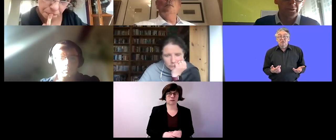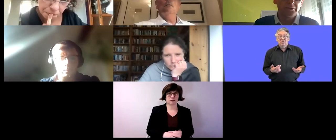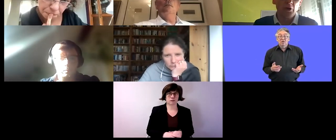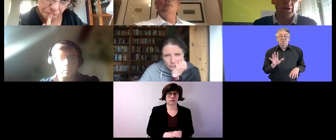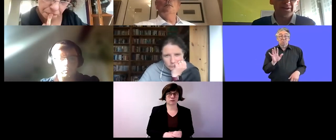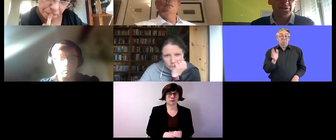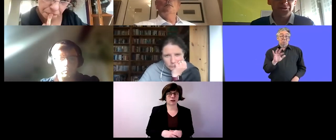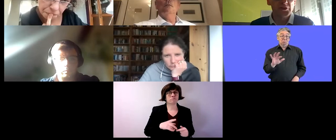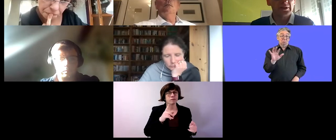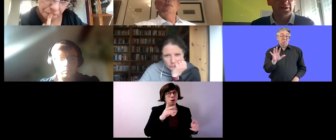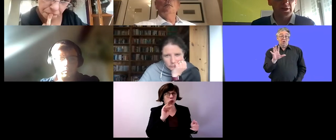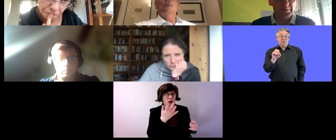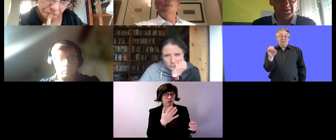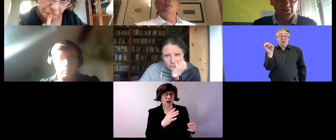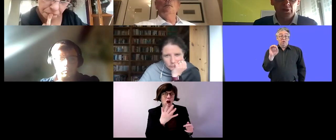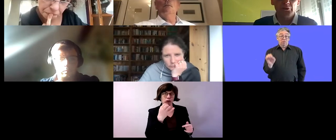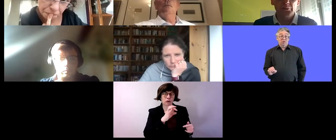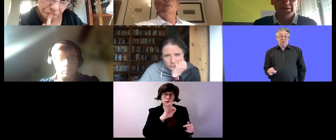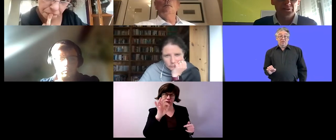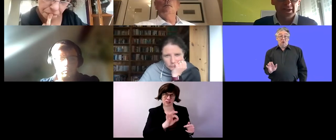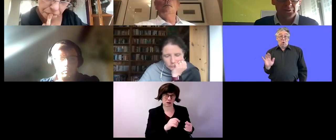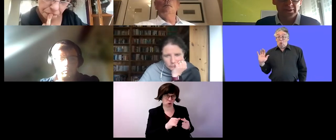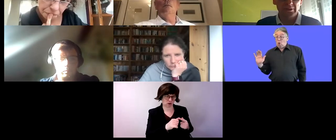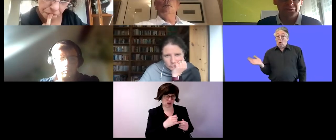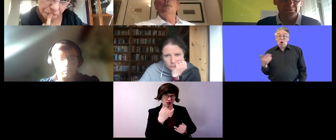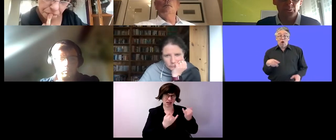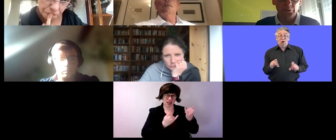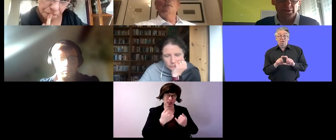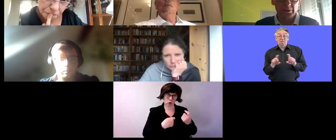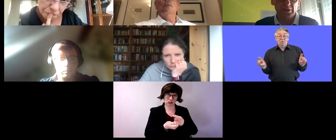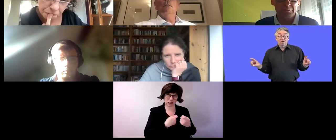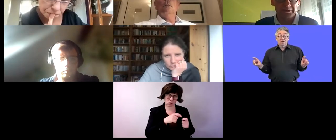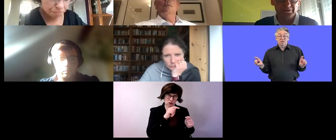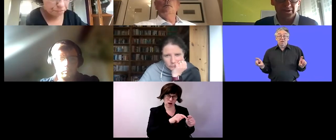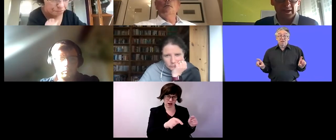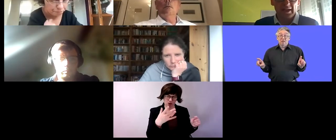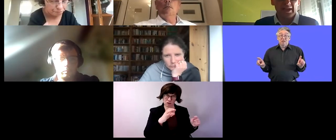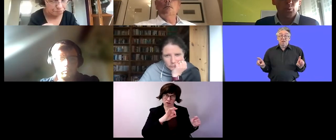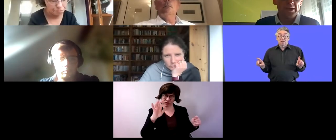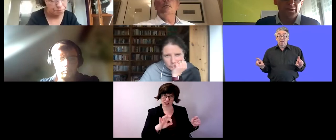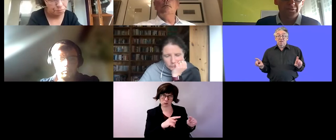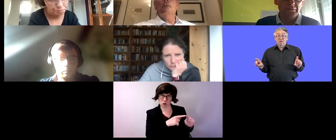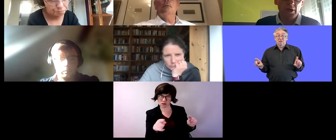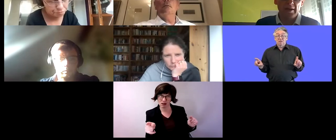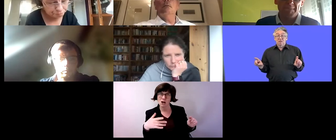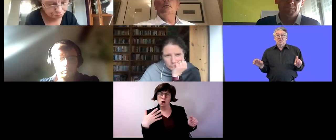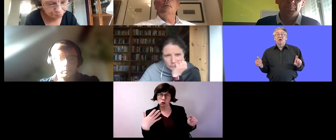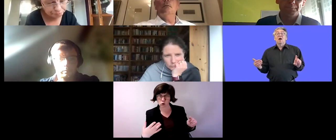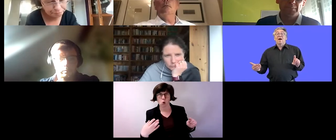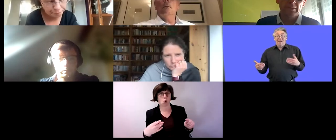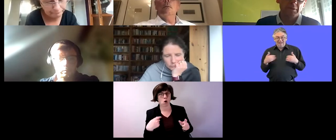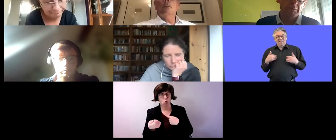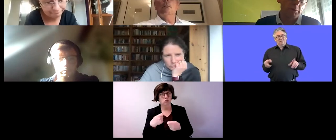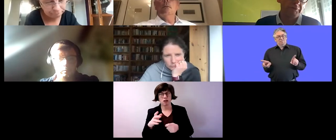percent of all industrial companies are working together with custom work companies and one of um